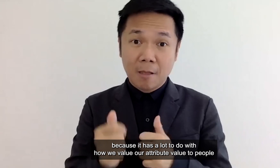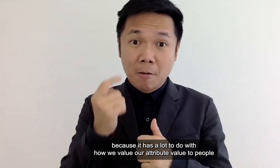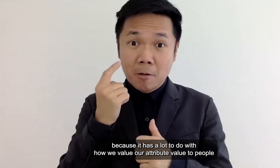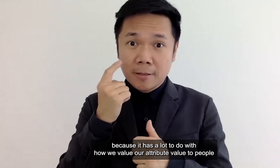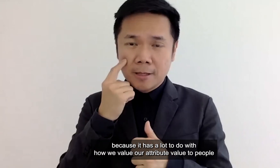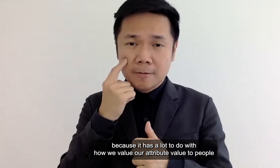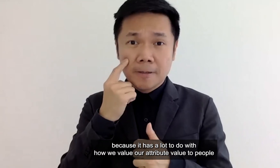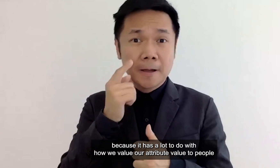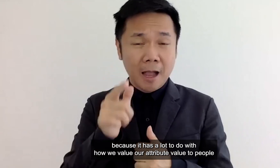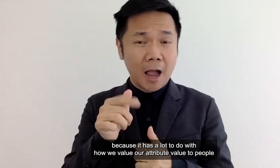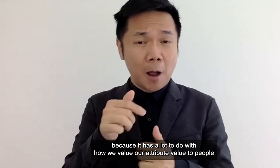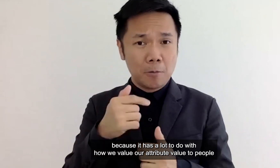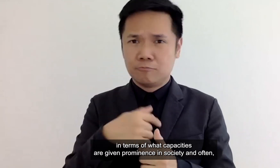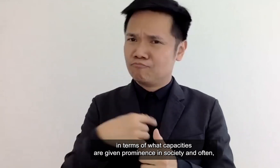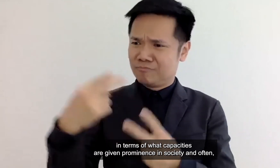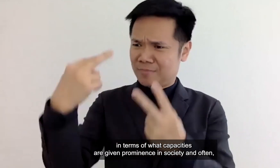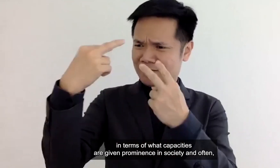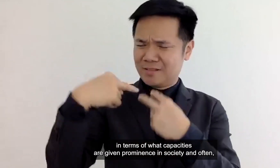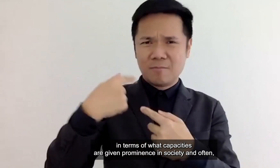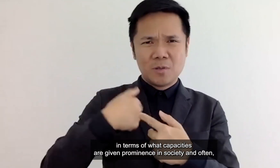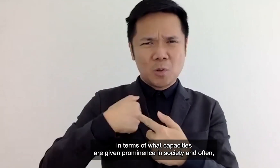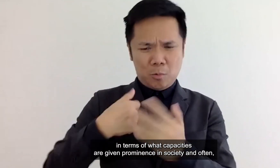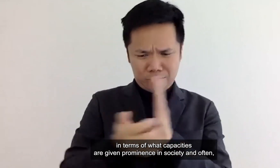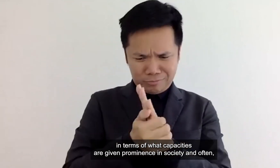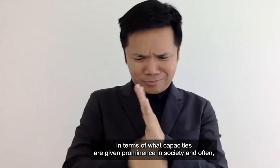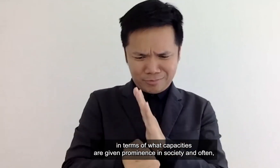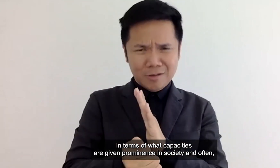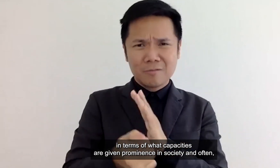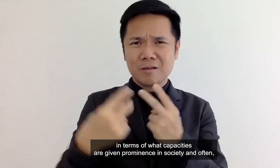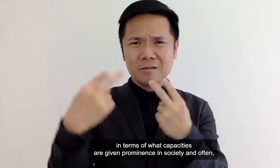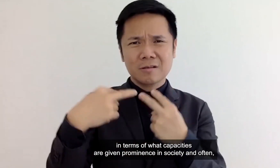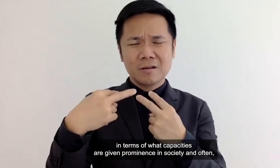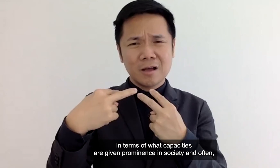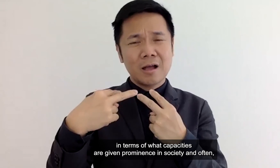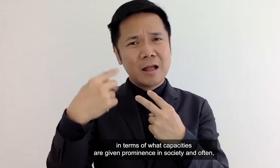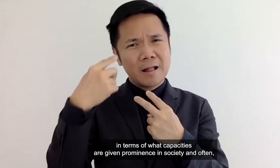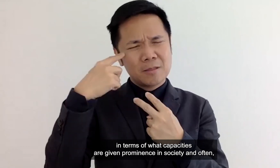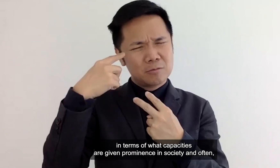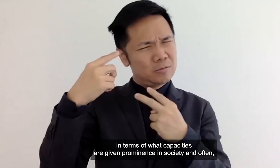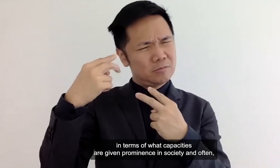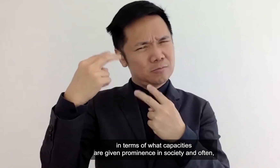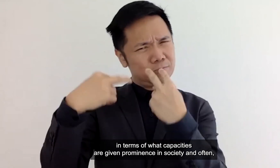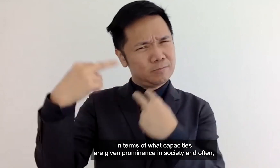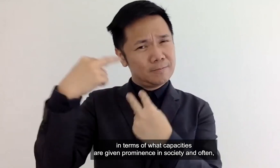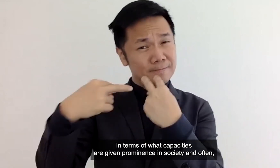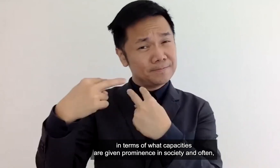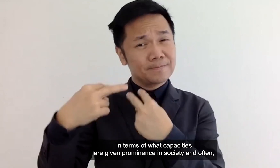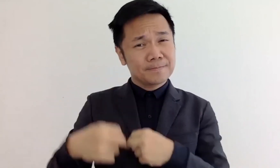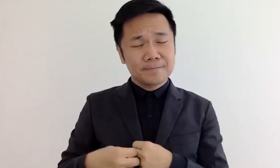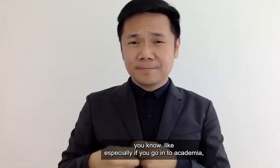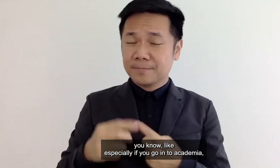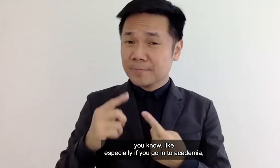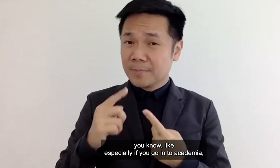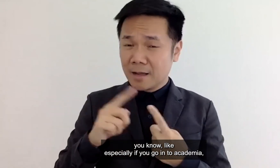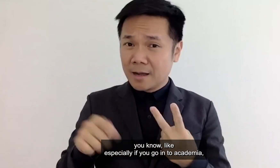value or attribute value to people in terms of what capacities are kind of given prominence in society and often